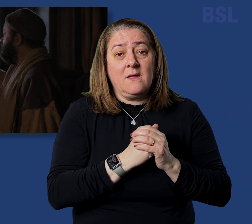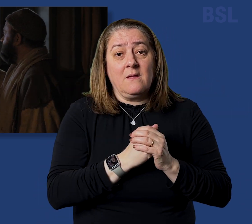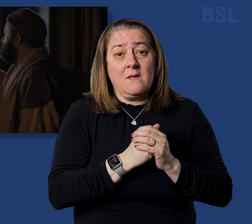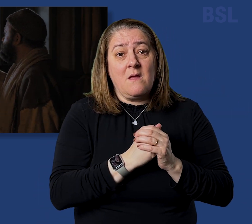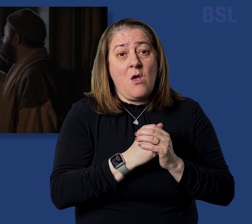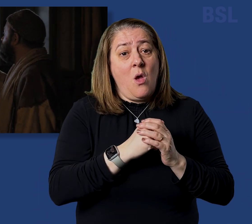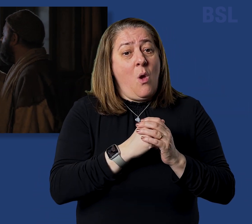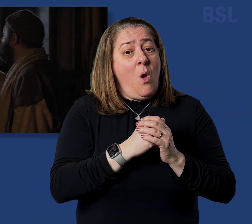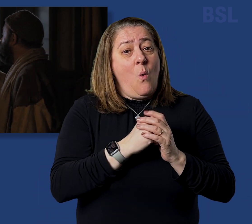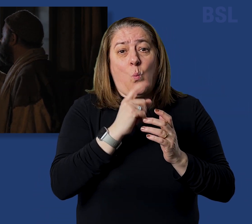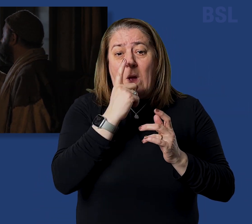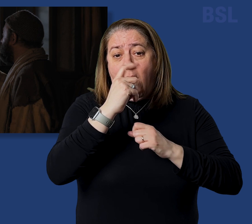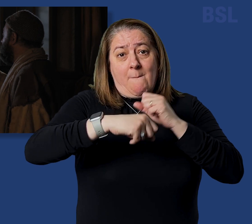should not be made perfect.